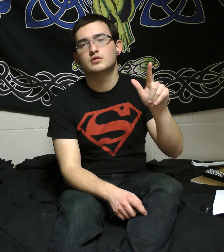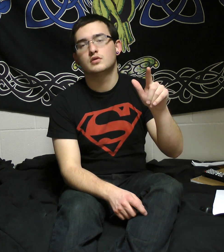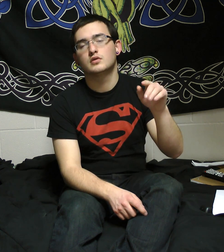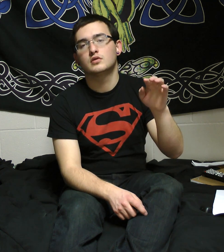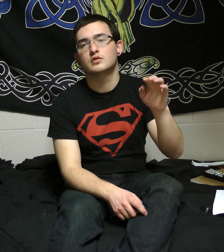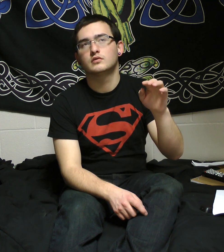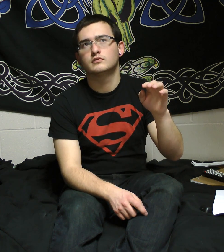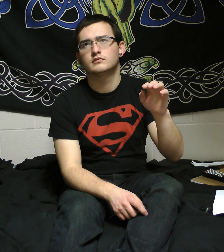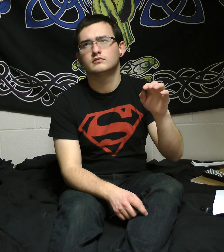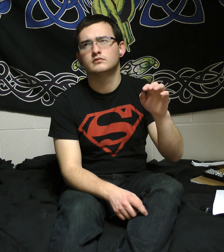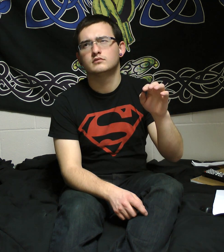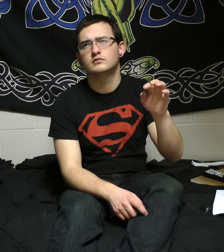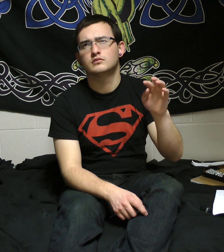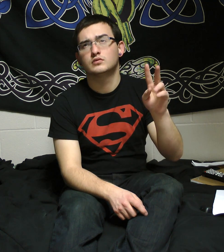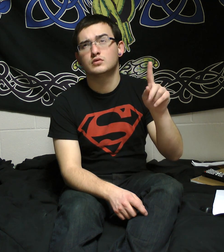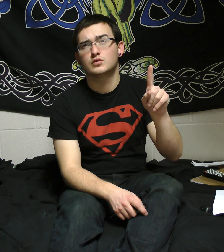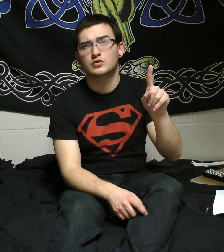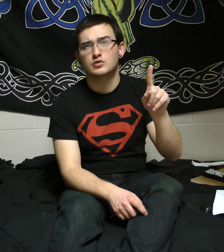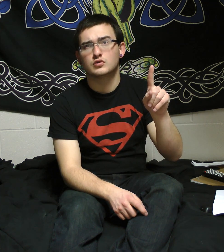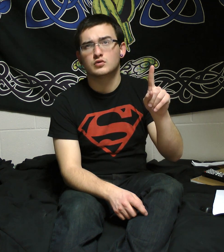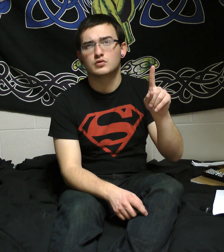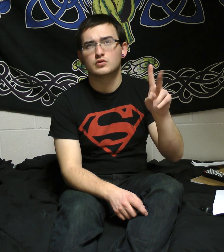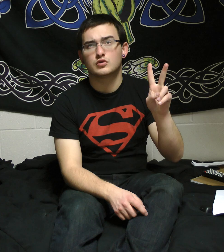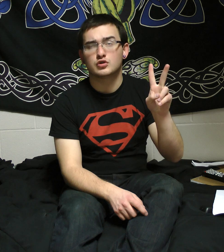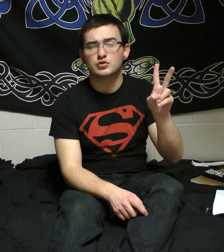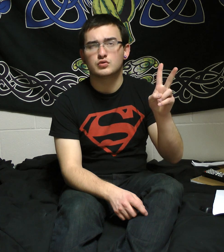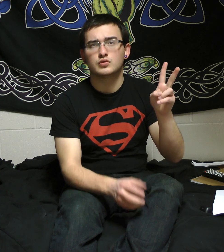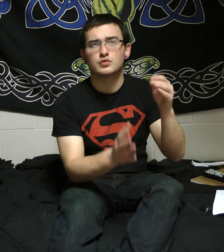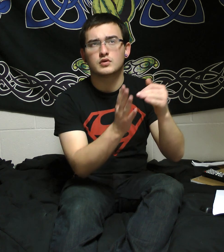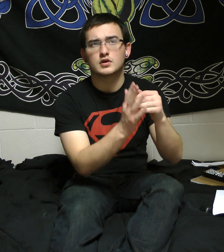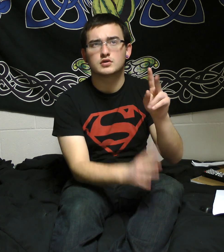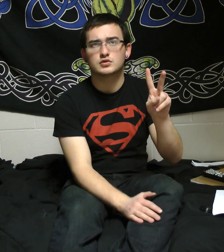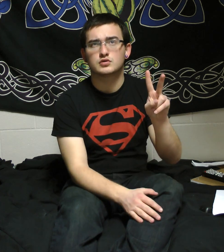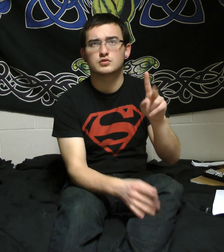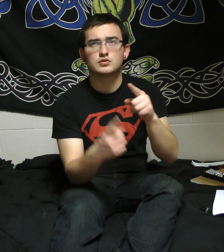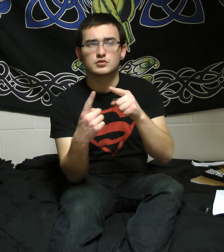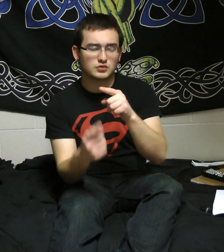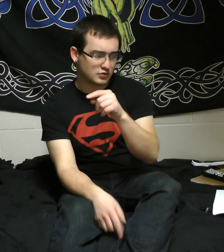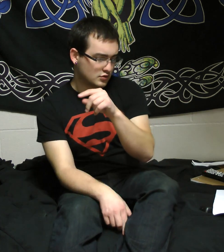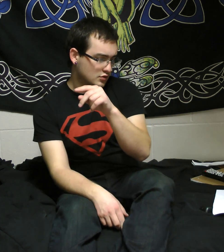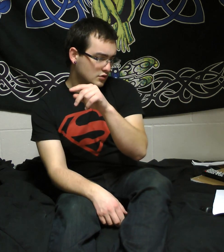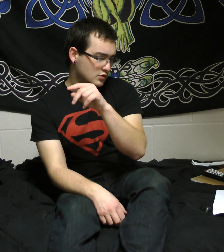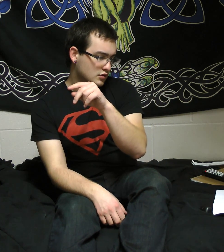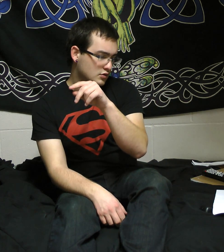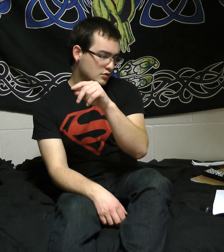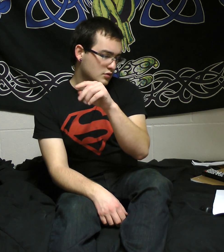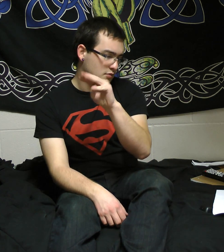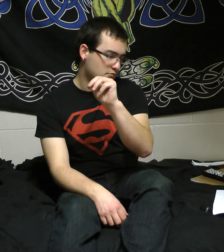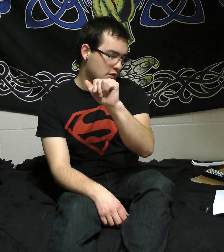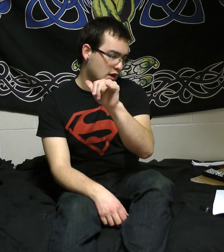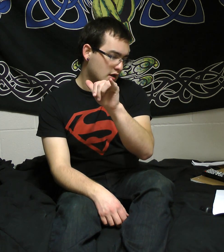And I wonder if I ever cross your mind